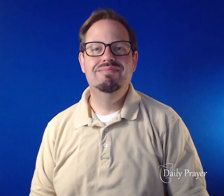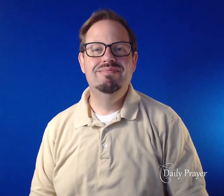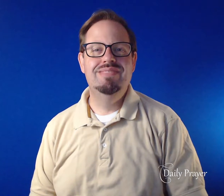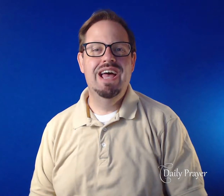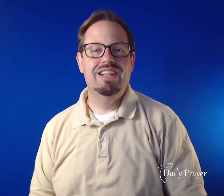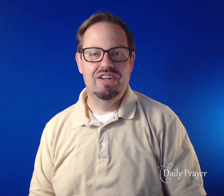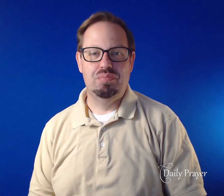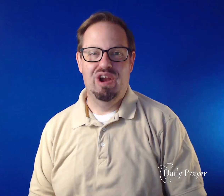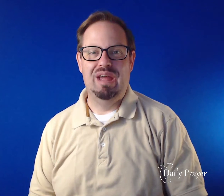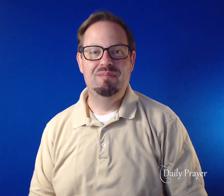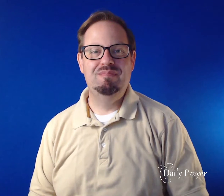Let's pray.